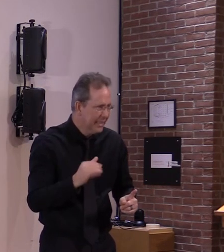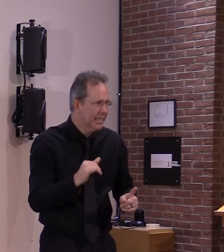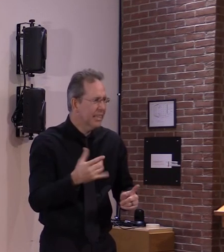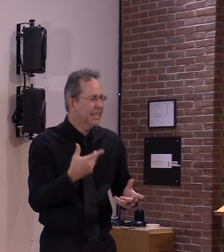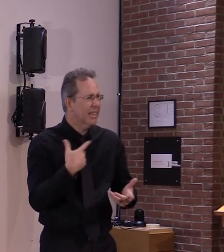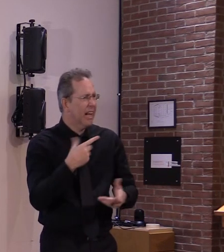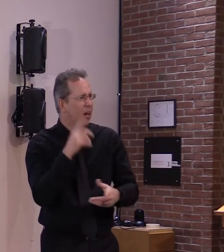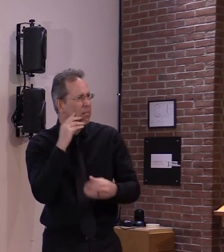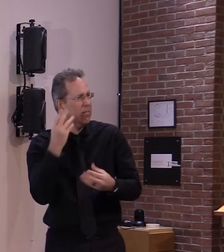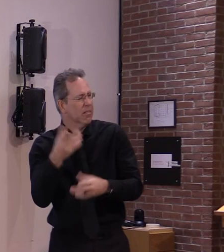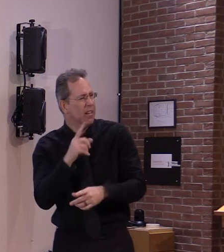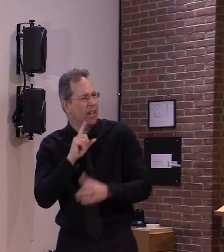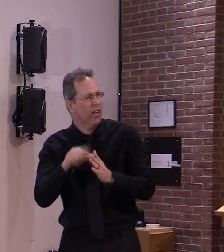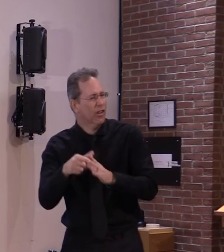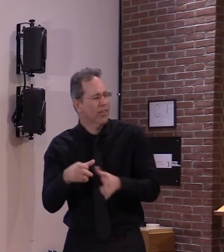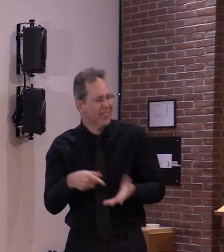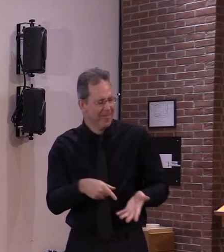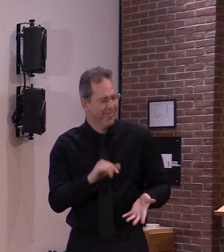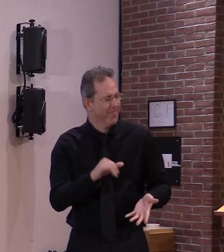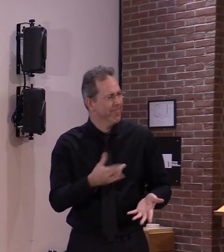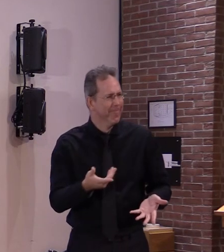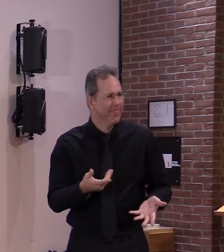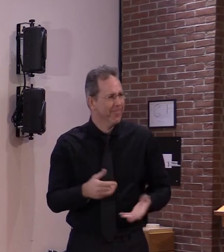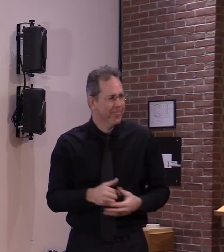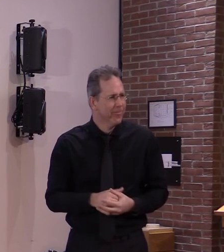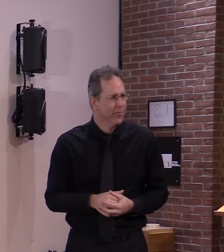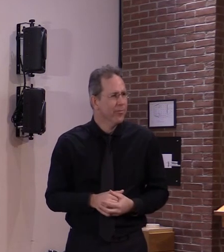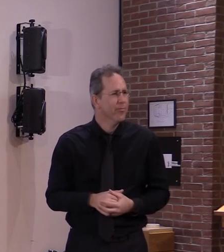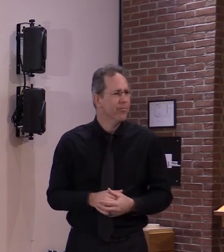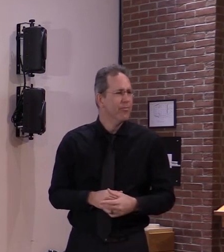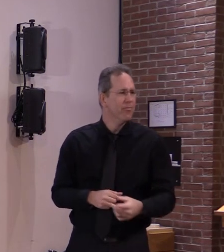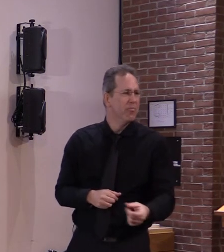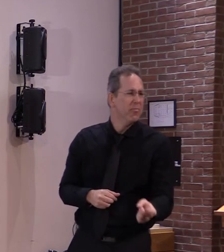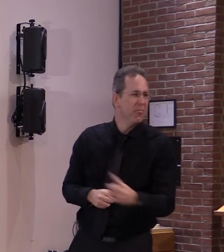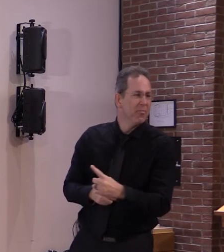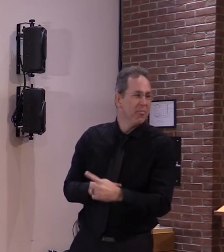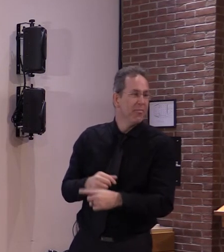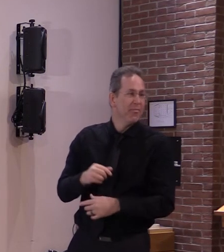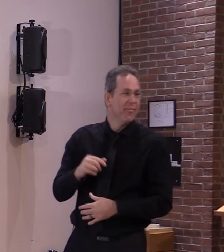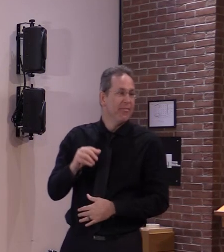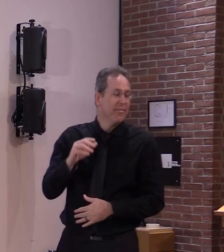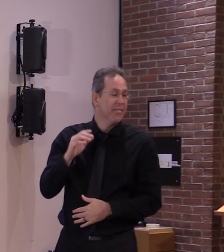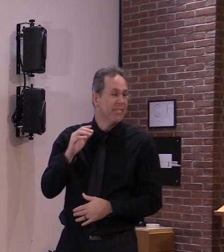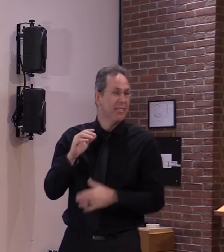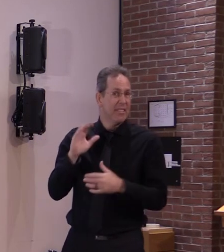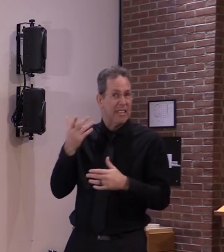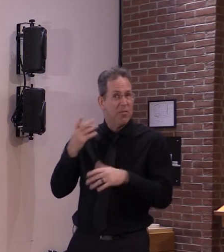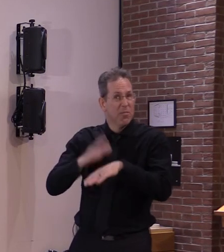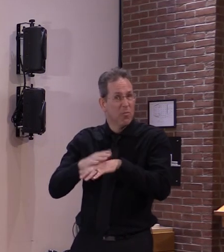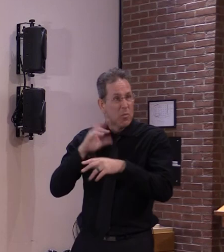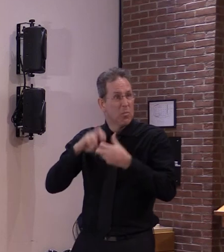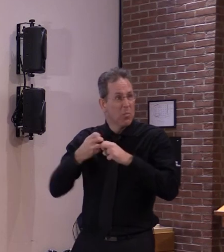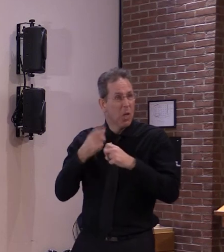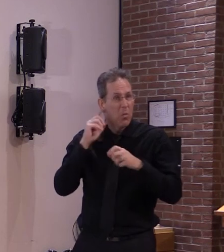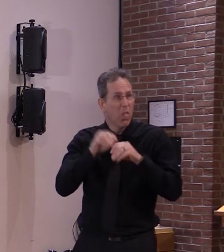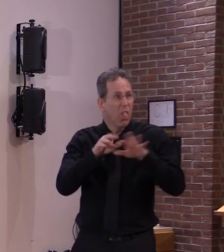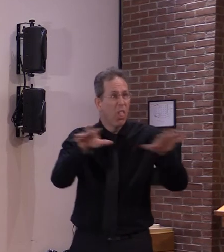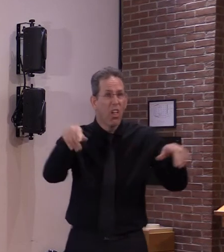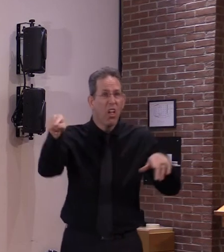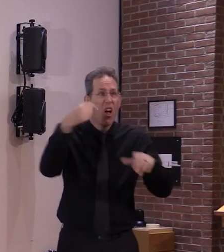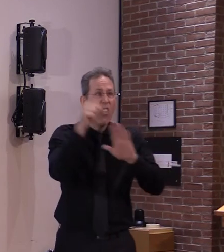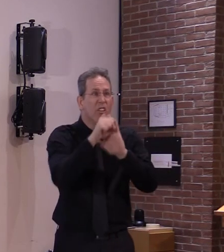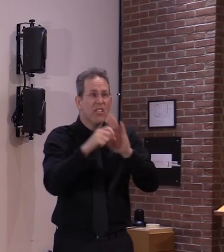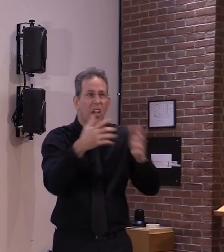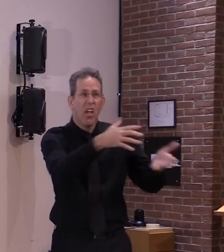seems like uh it's it's going to be quite a bit of it it does seem like it's a bit of a waste maybe you could build